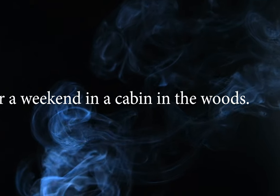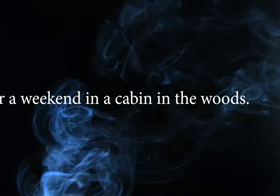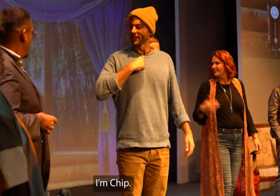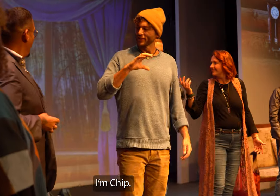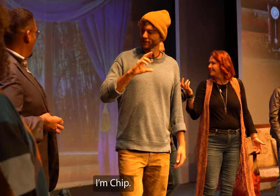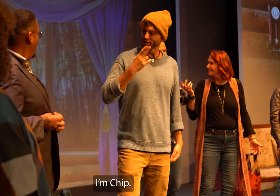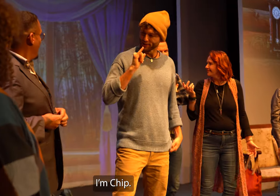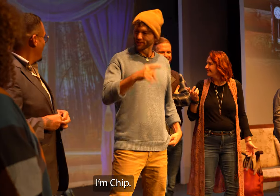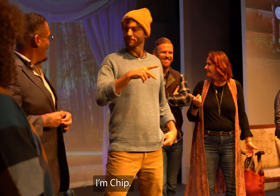I'm Chip.